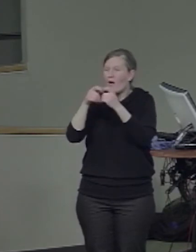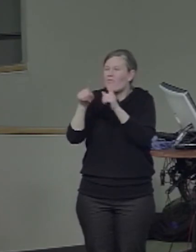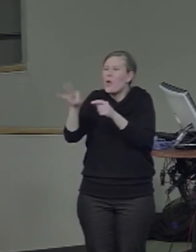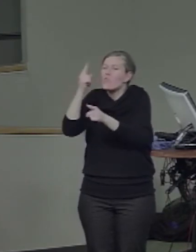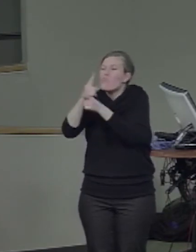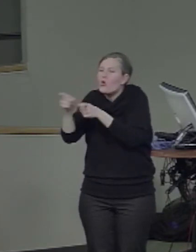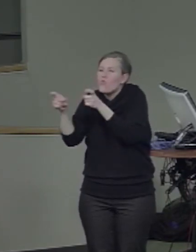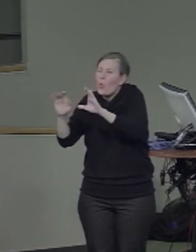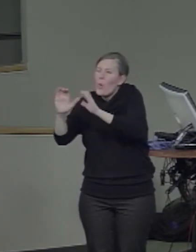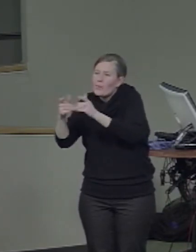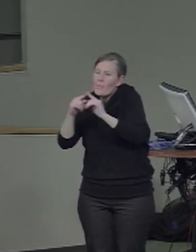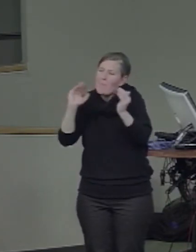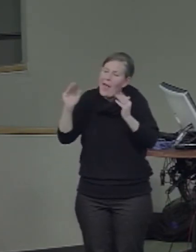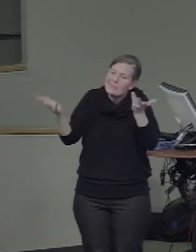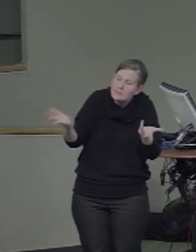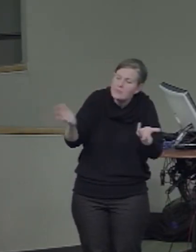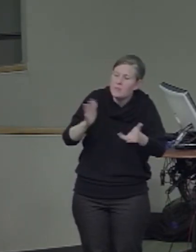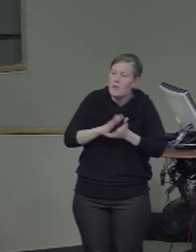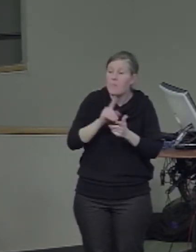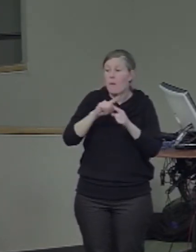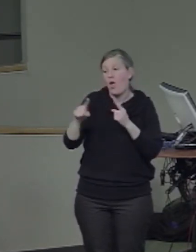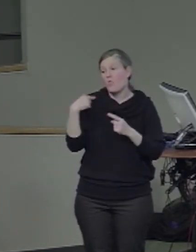But we're trying to test this, something like that.